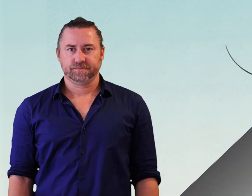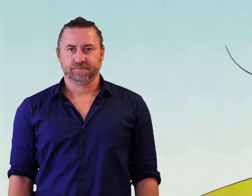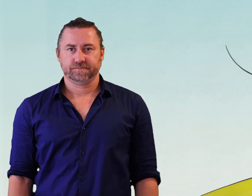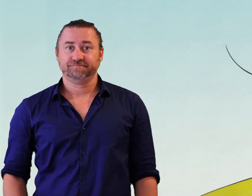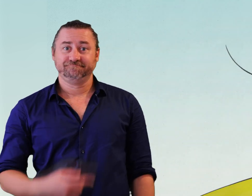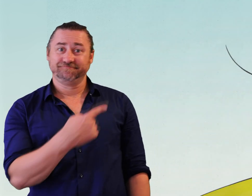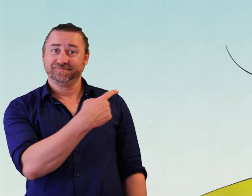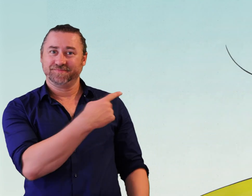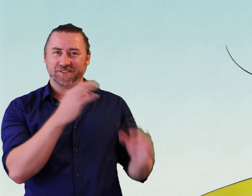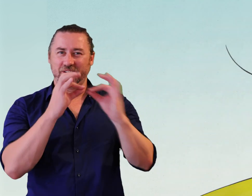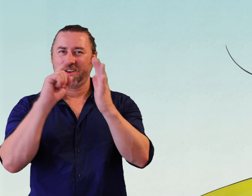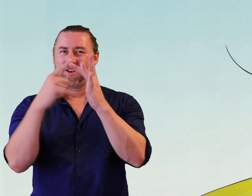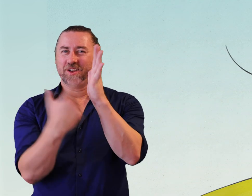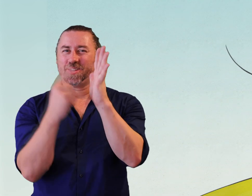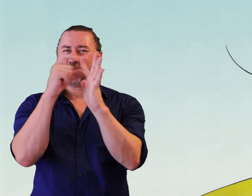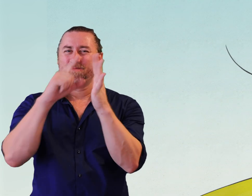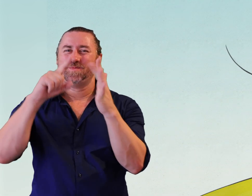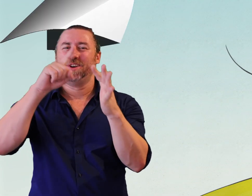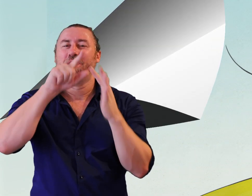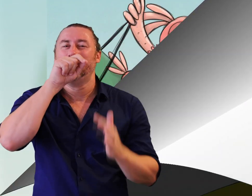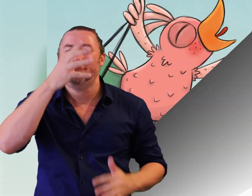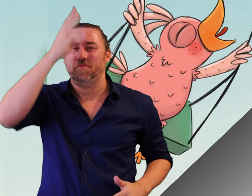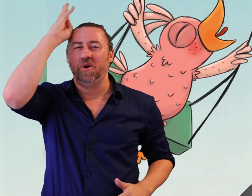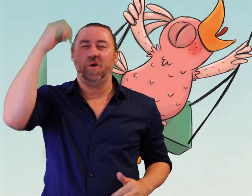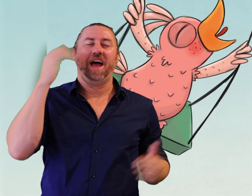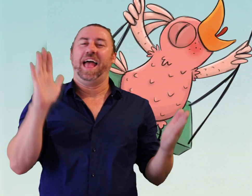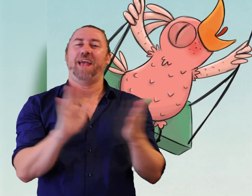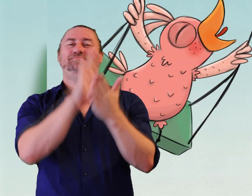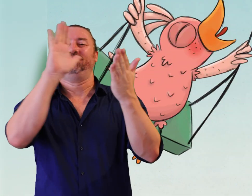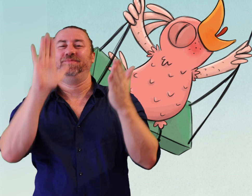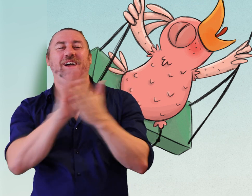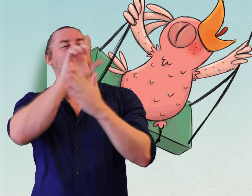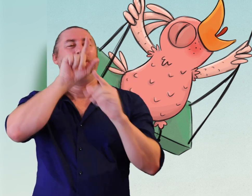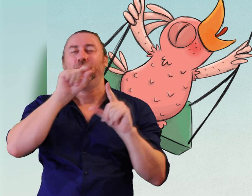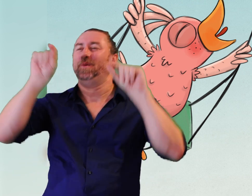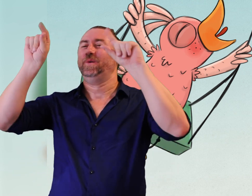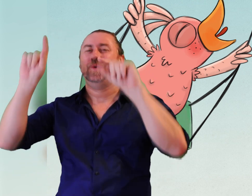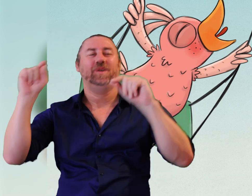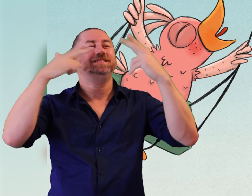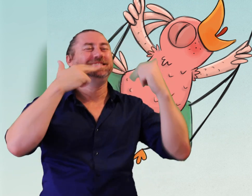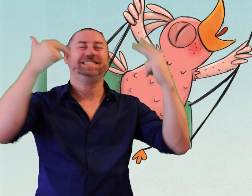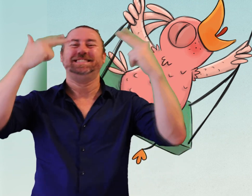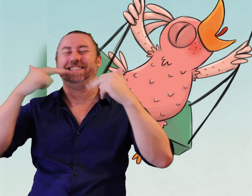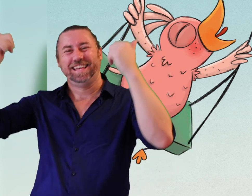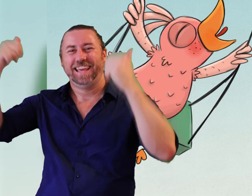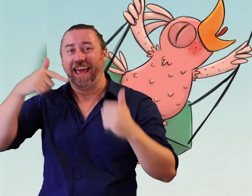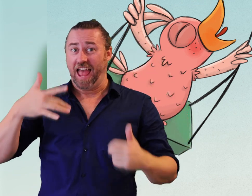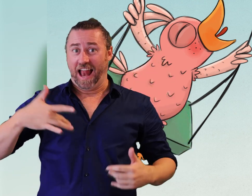This is Birdie. Birdie is a happy bird who likes to sing. She lives in a nest